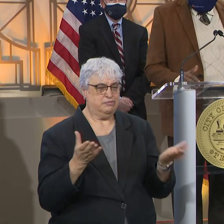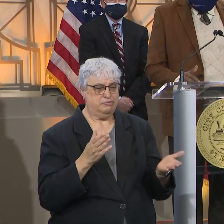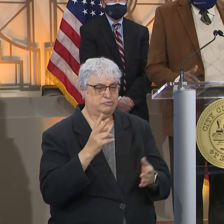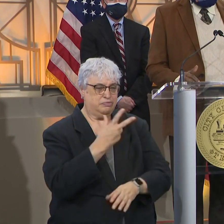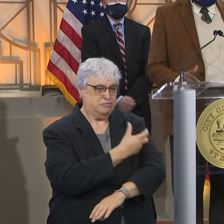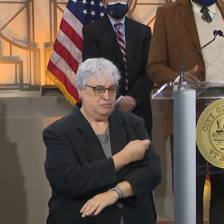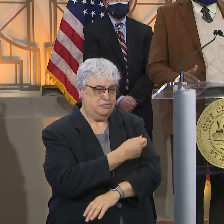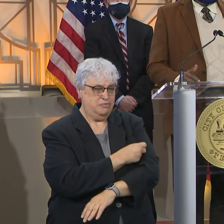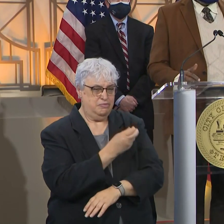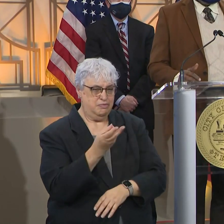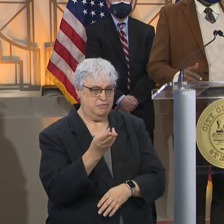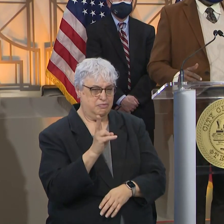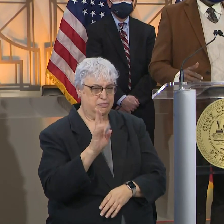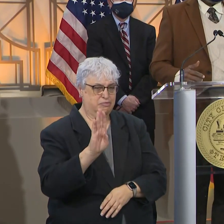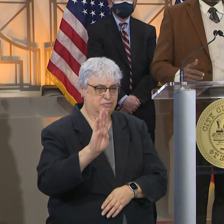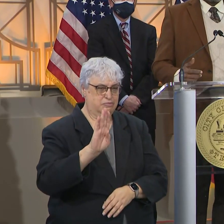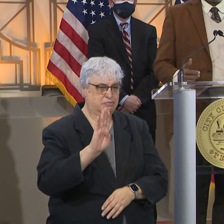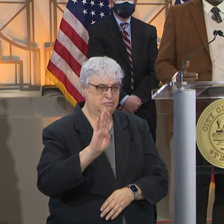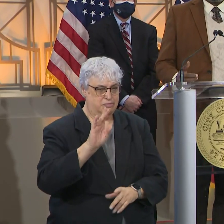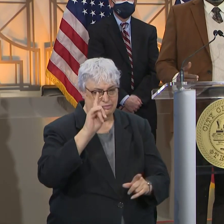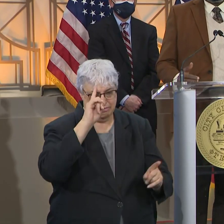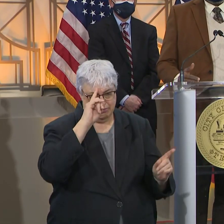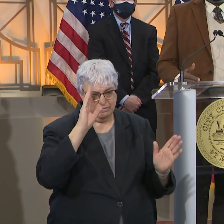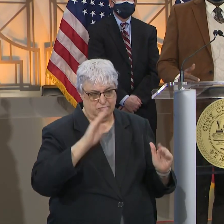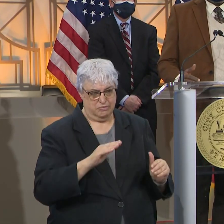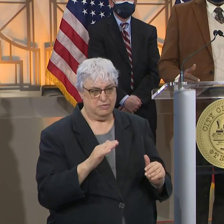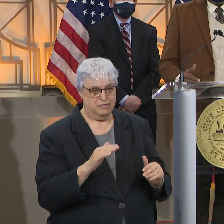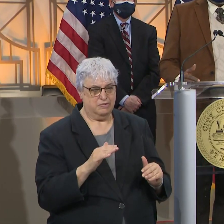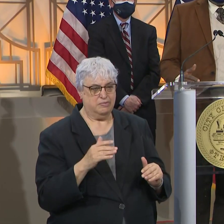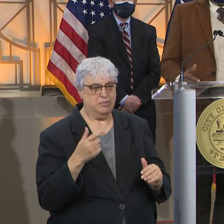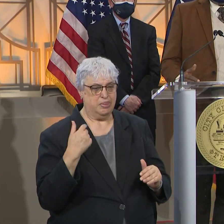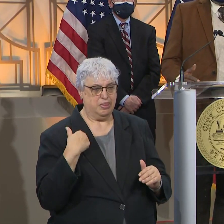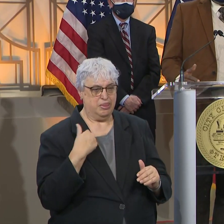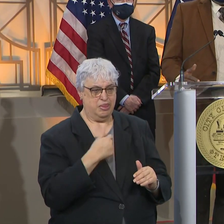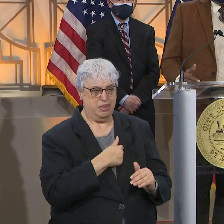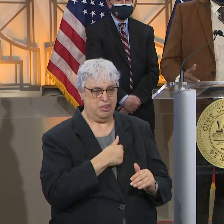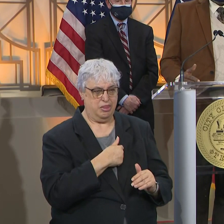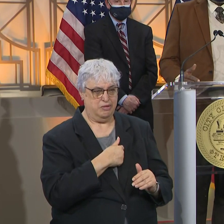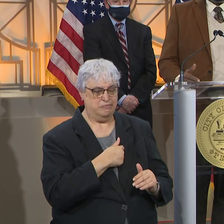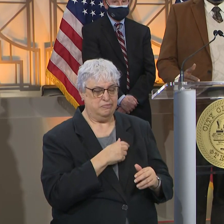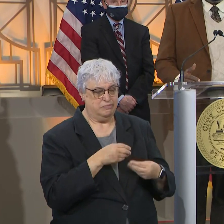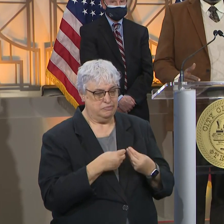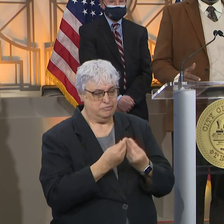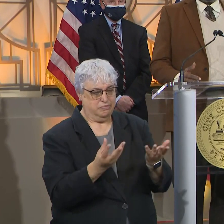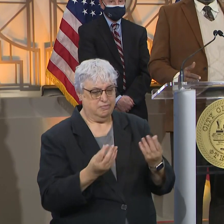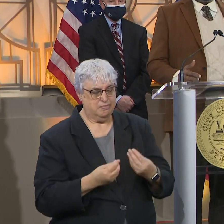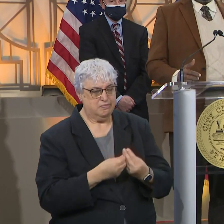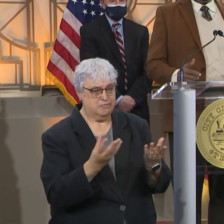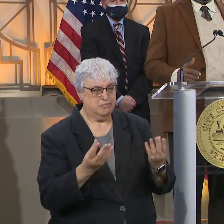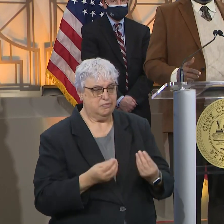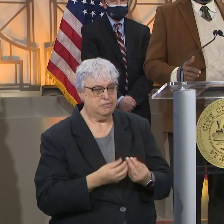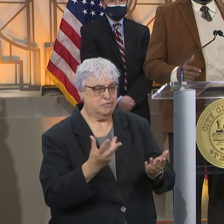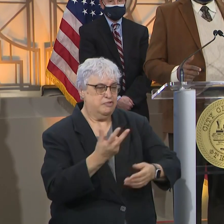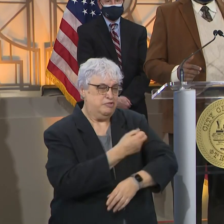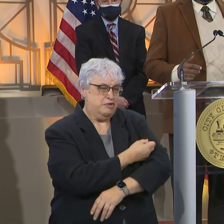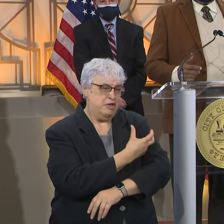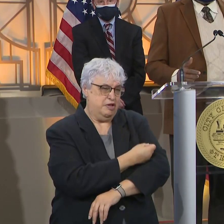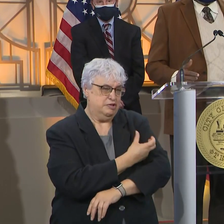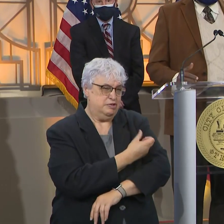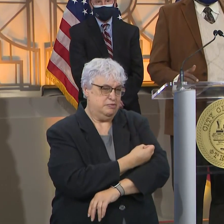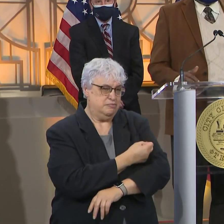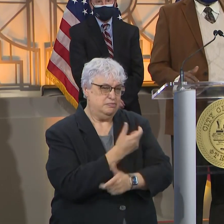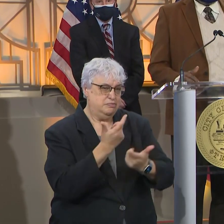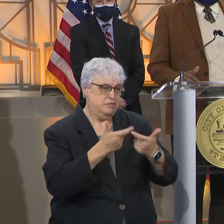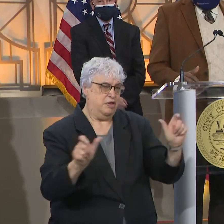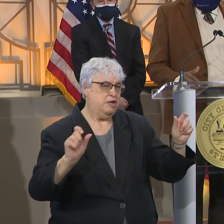vaccine hub, which indicates that their expectation is that we administer a